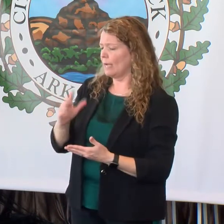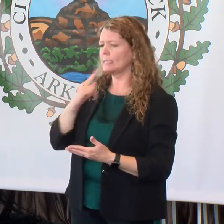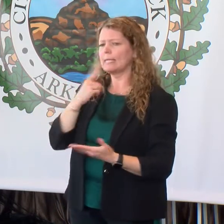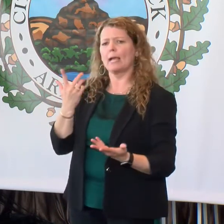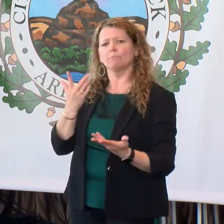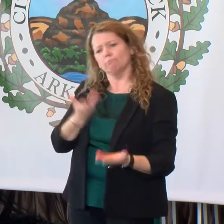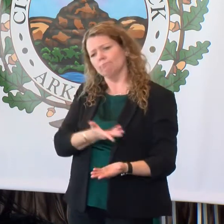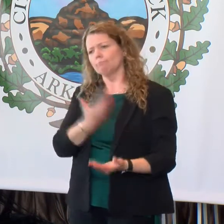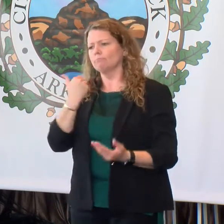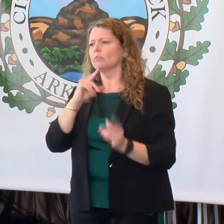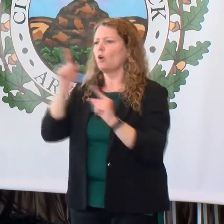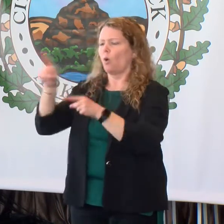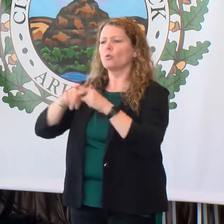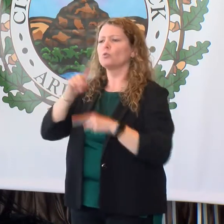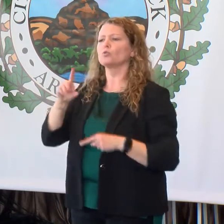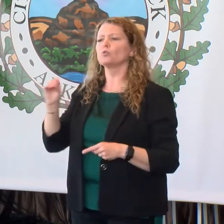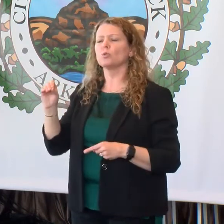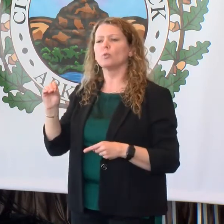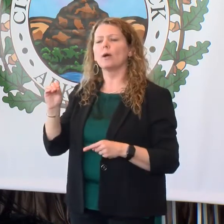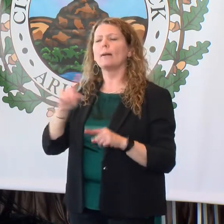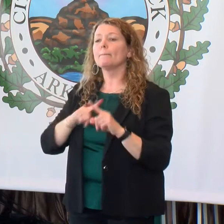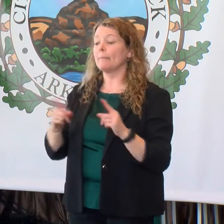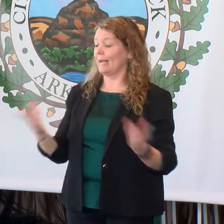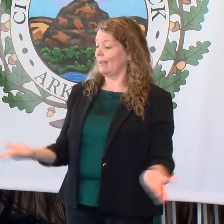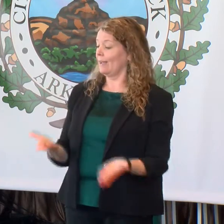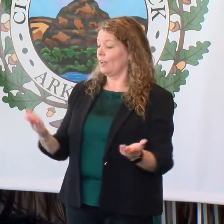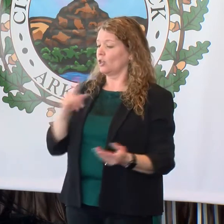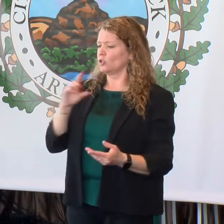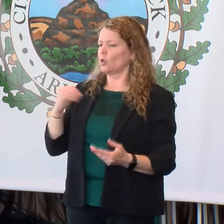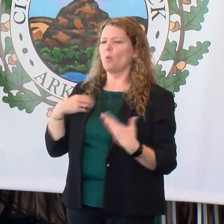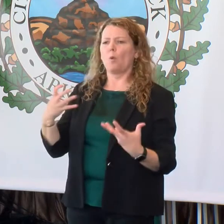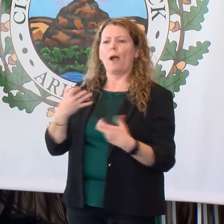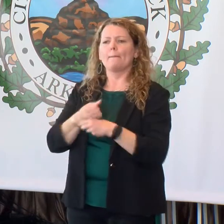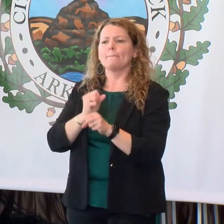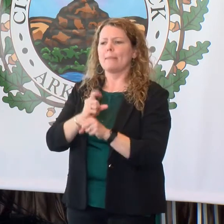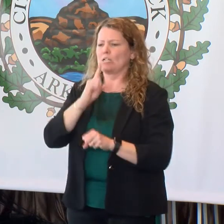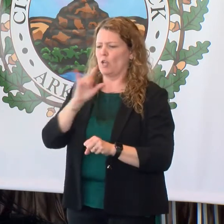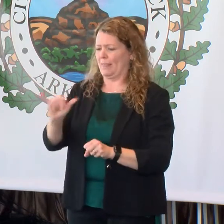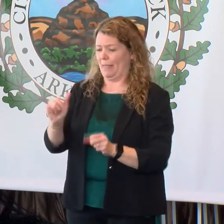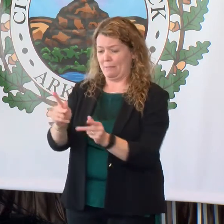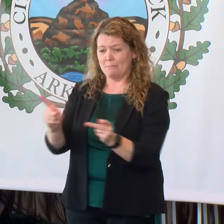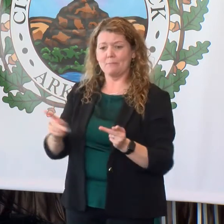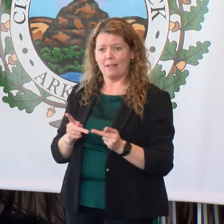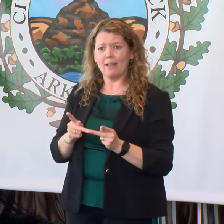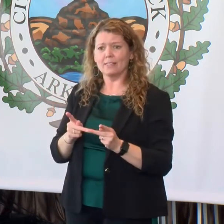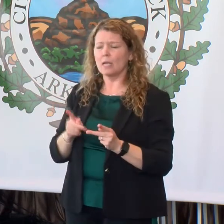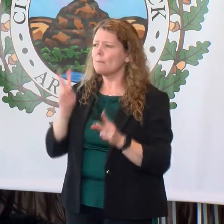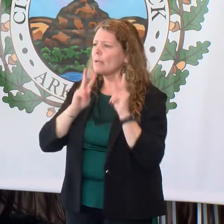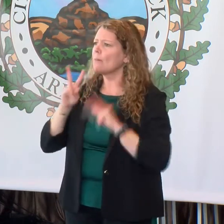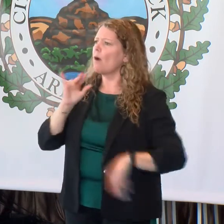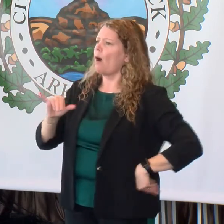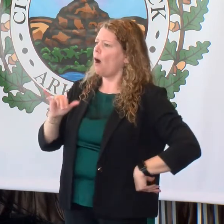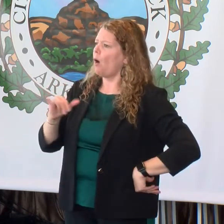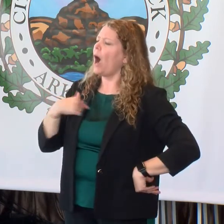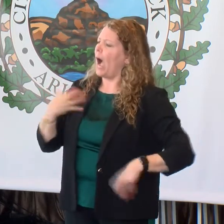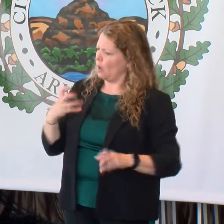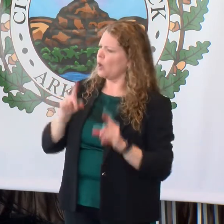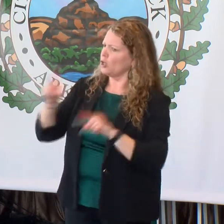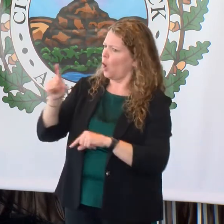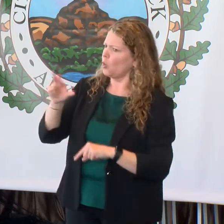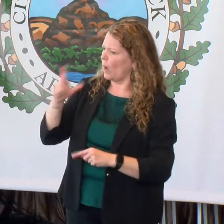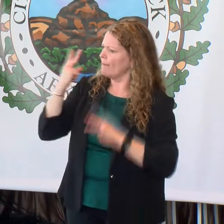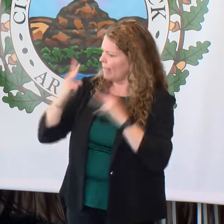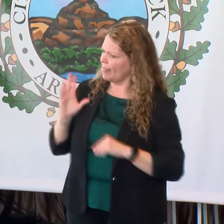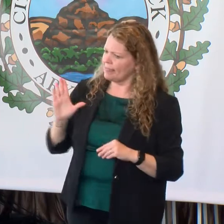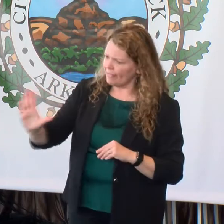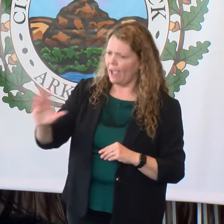let's go to the zoo. But we want our zoo to be a place that people say, we want to go to Little Rock